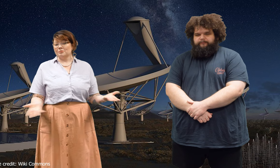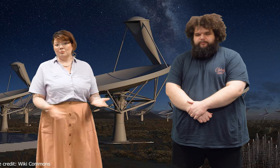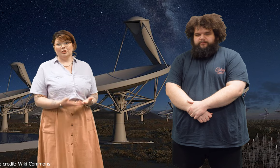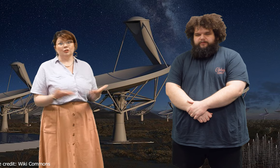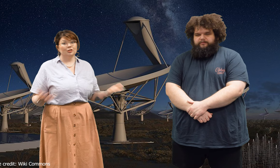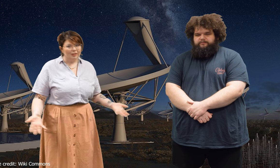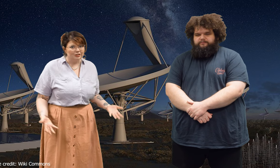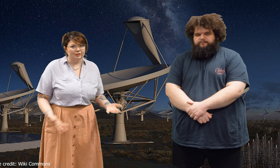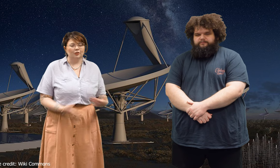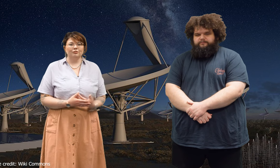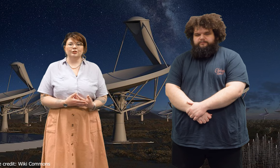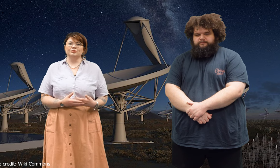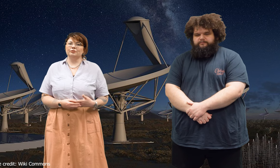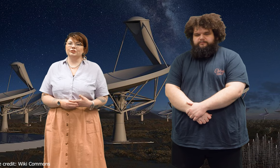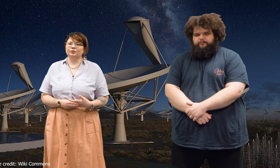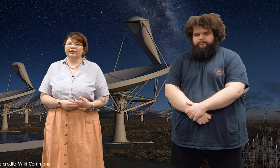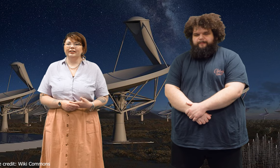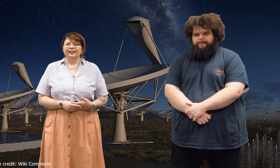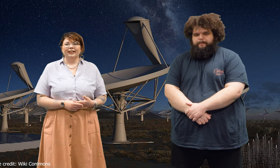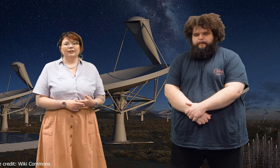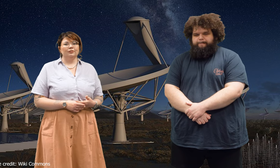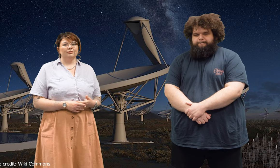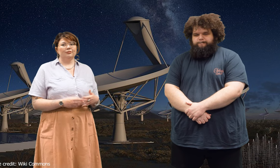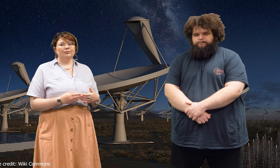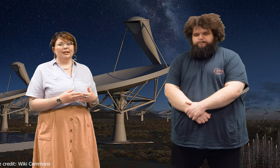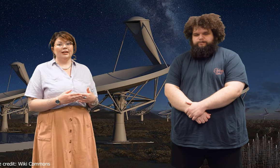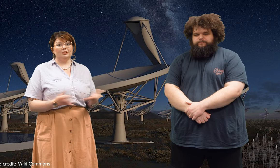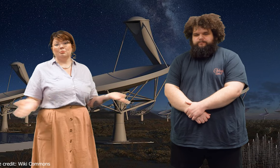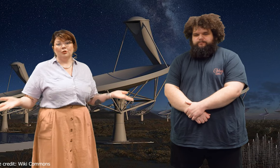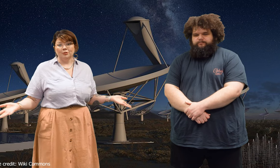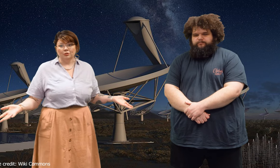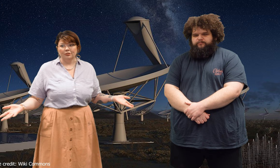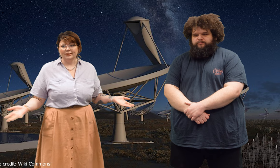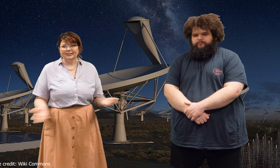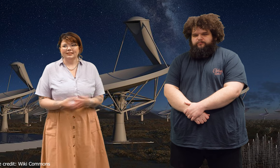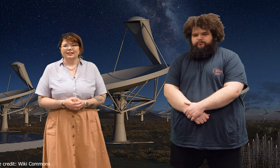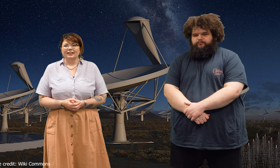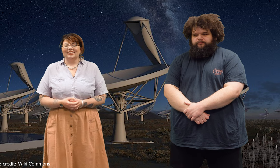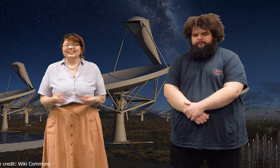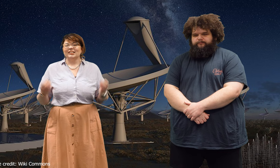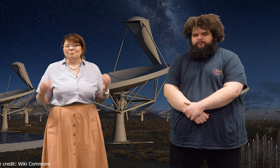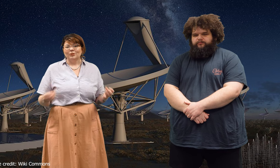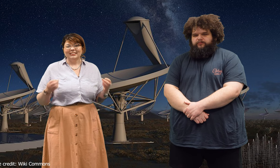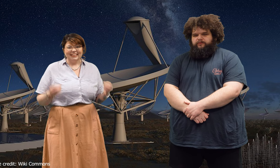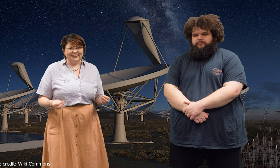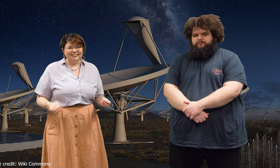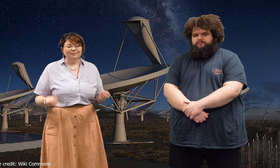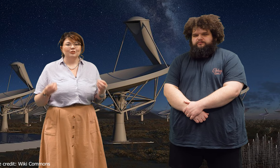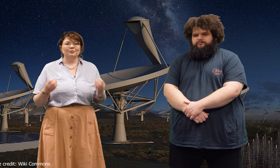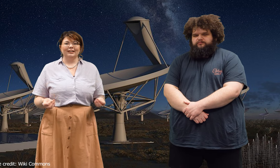from the construction of the observatory include to probe the universe, conduct the most sensitive radio